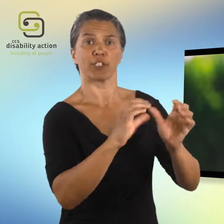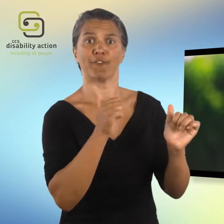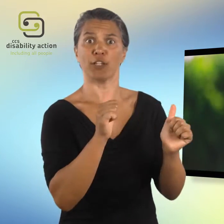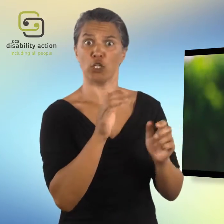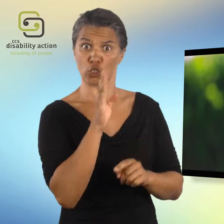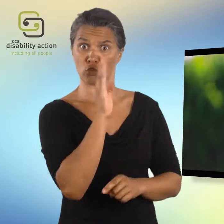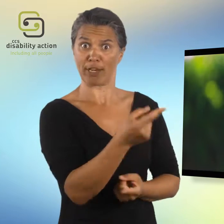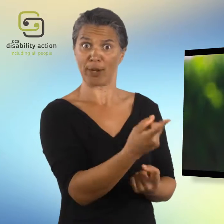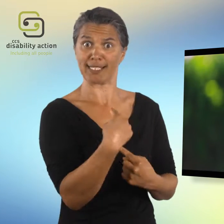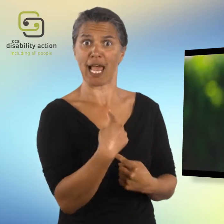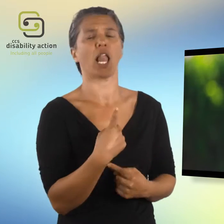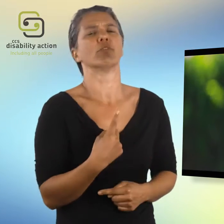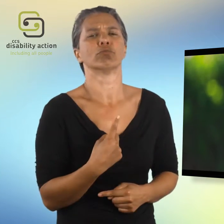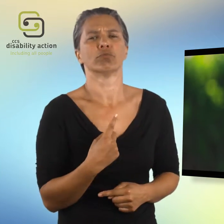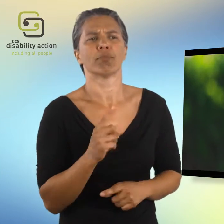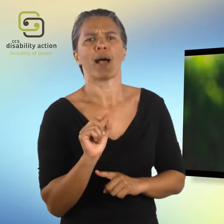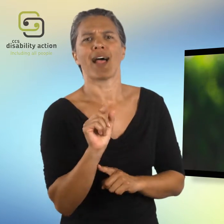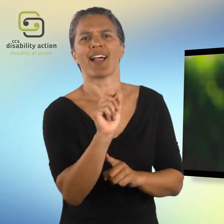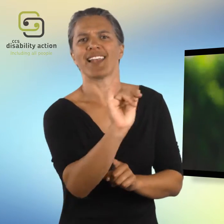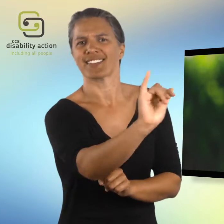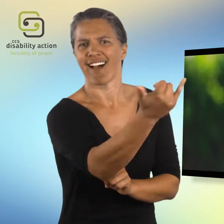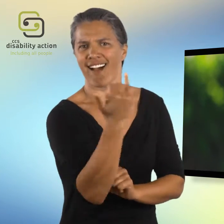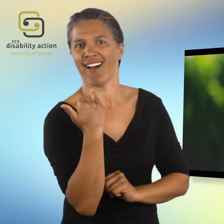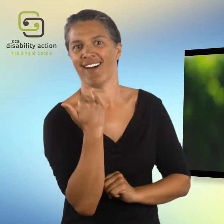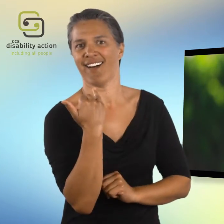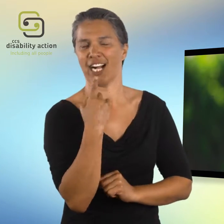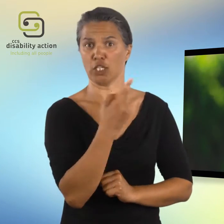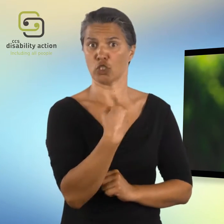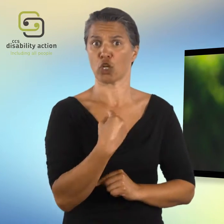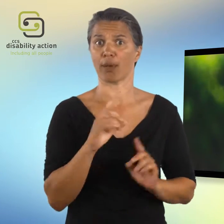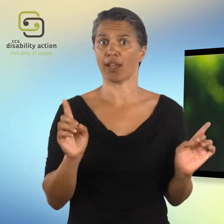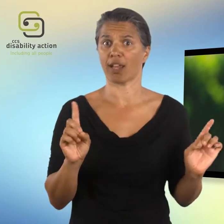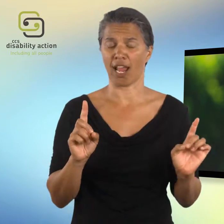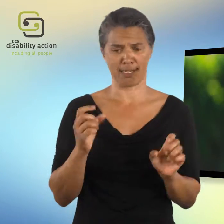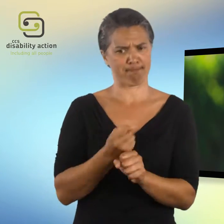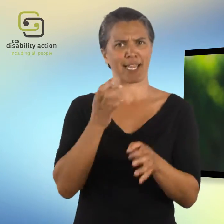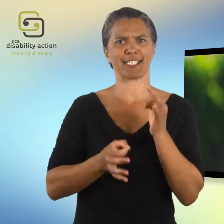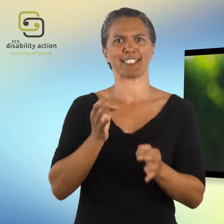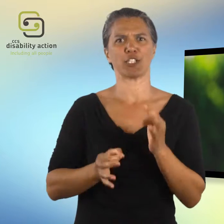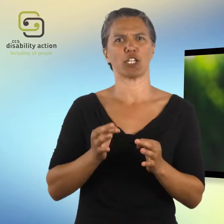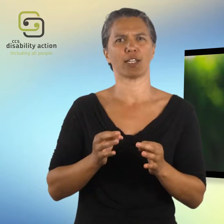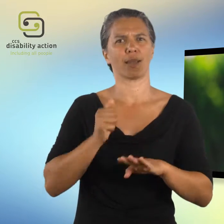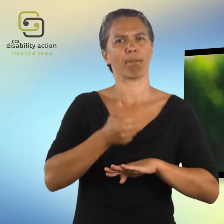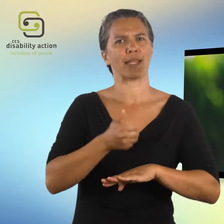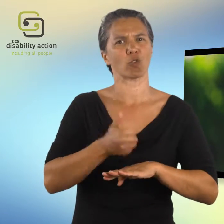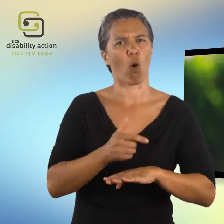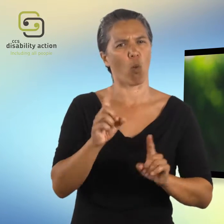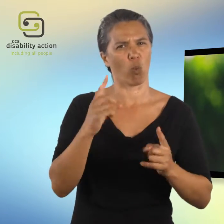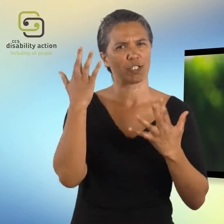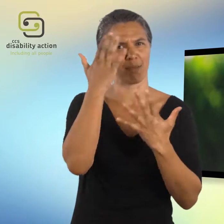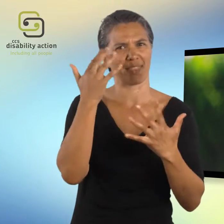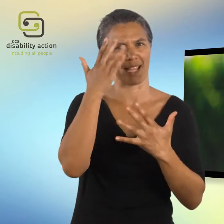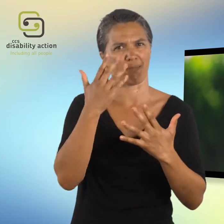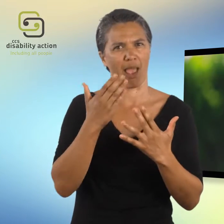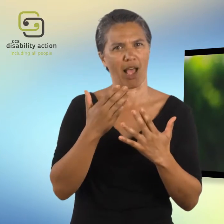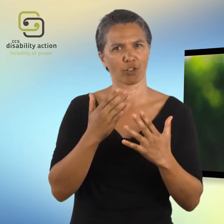our conversation, she didn't say it immediately, but rang me later to inform me that she'd made some decisions on what she'd been